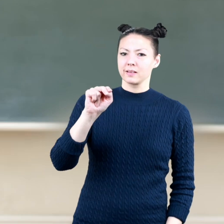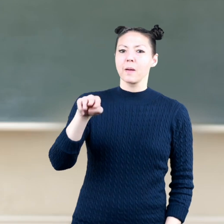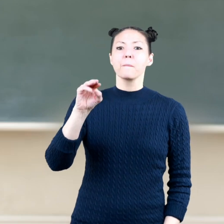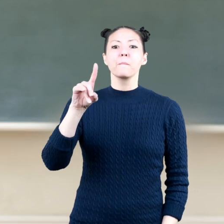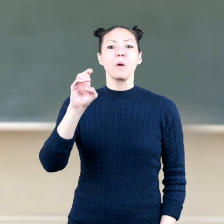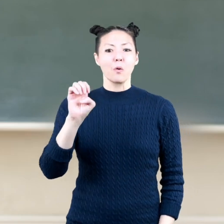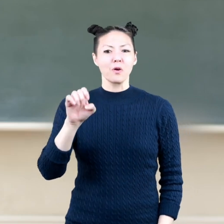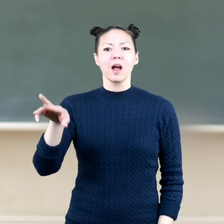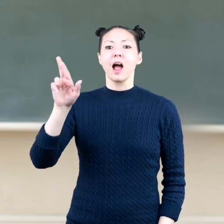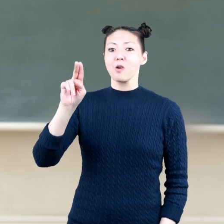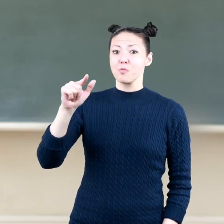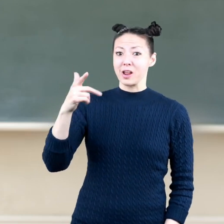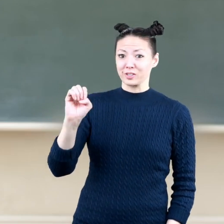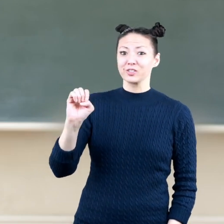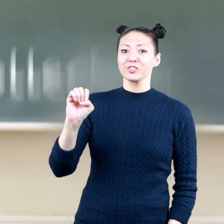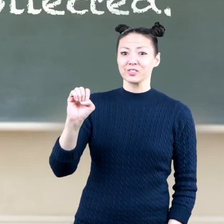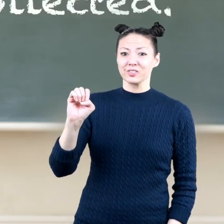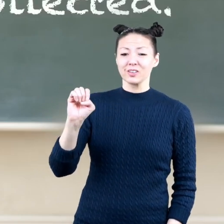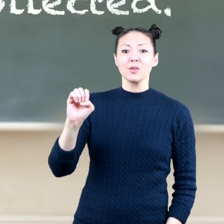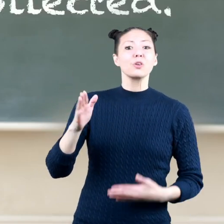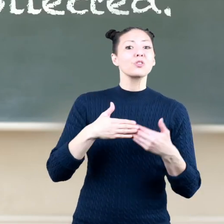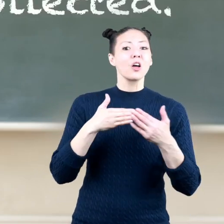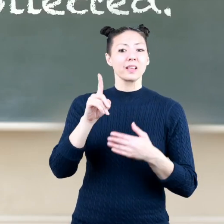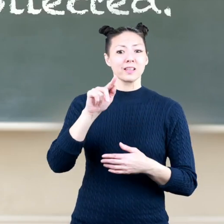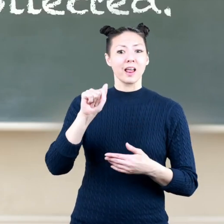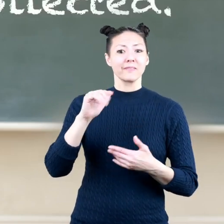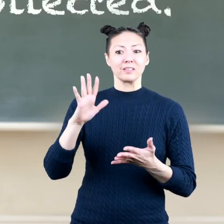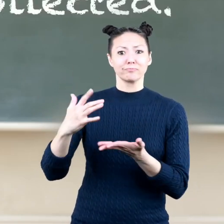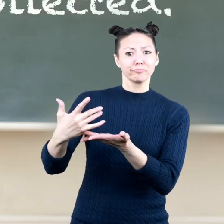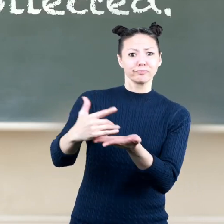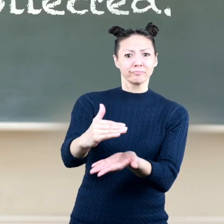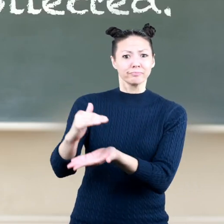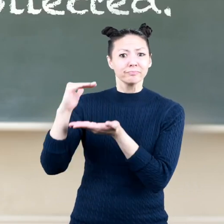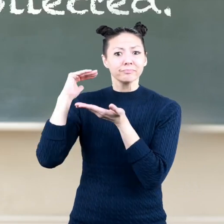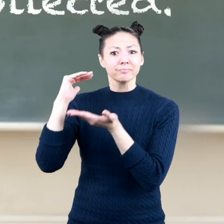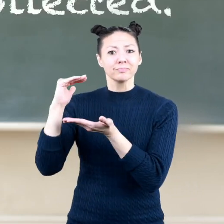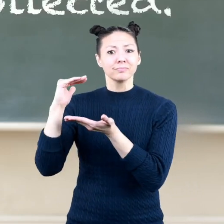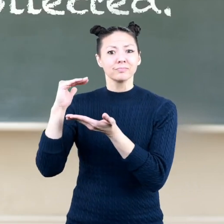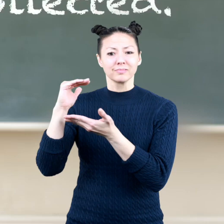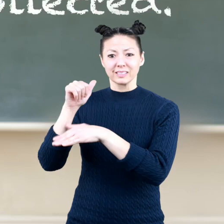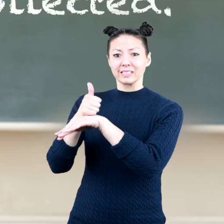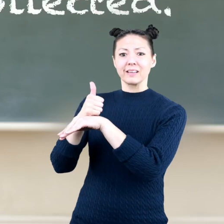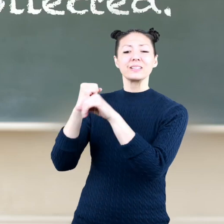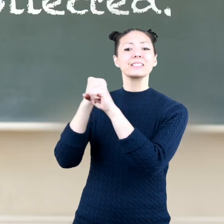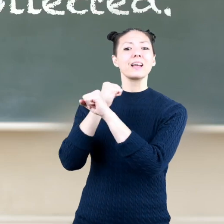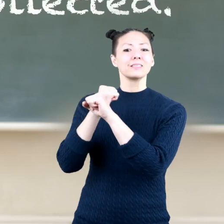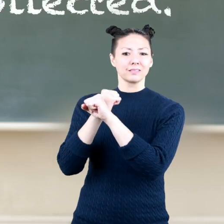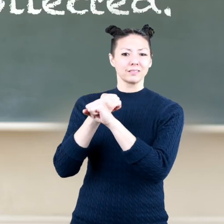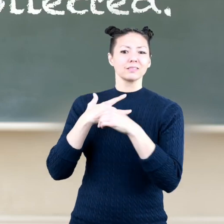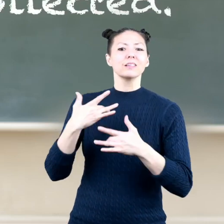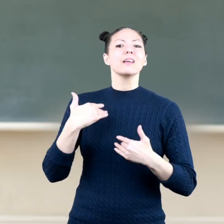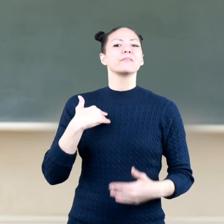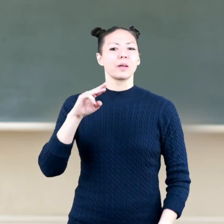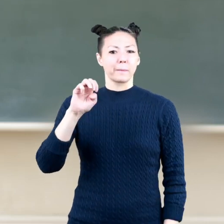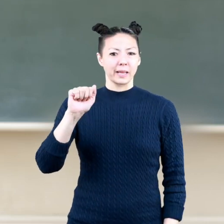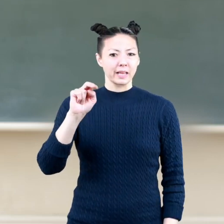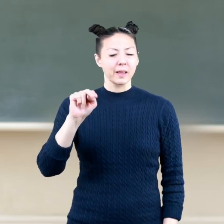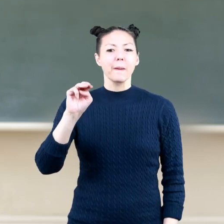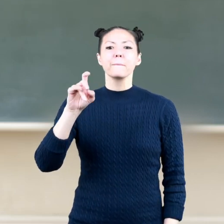and the range regardless of the data collected every set of statistics usually has a mean median